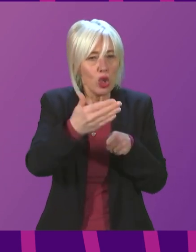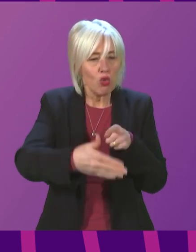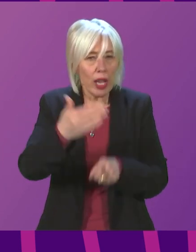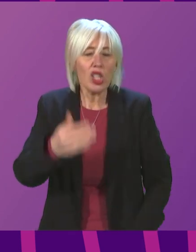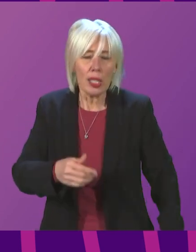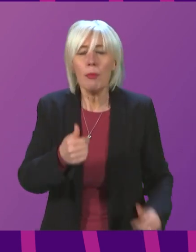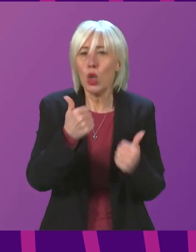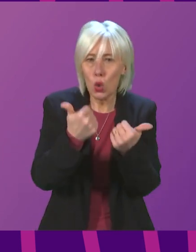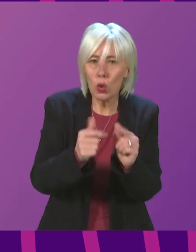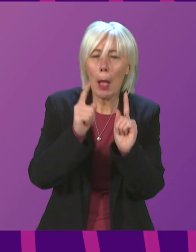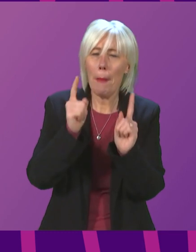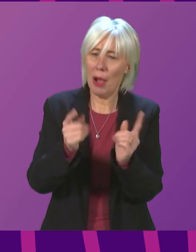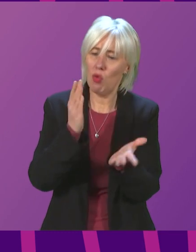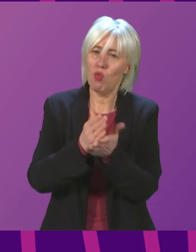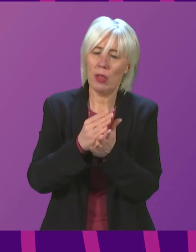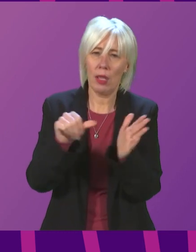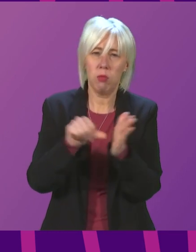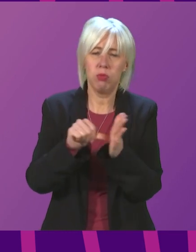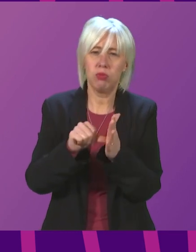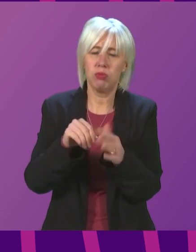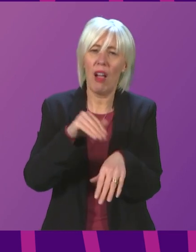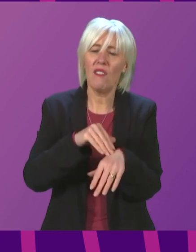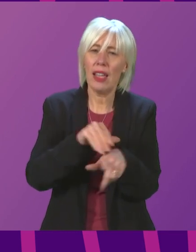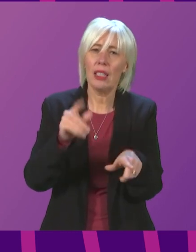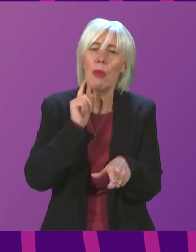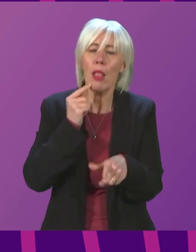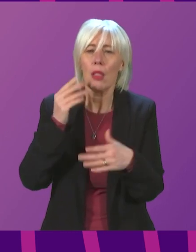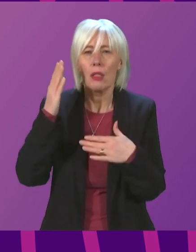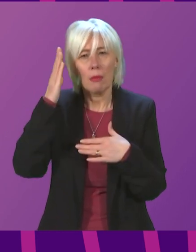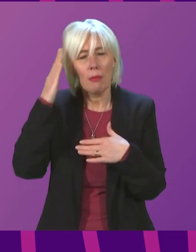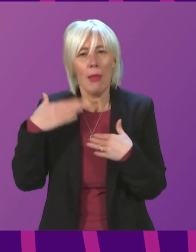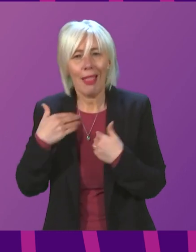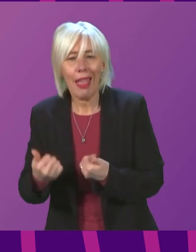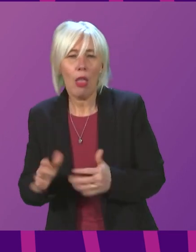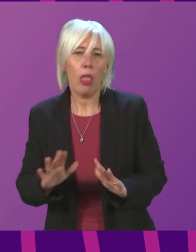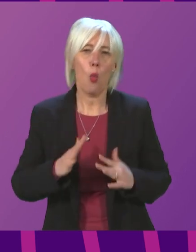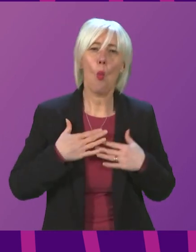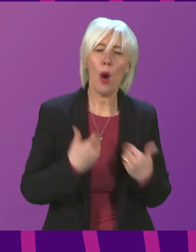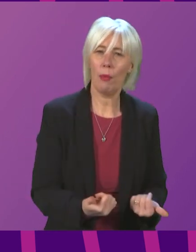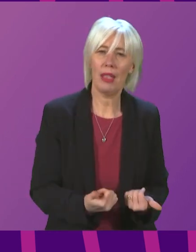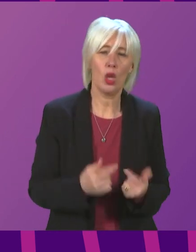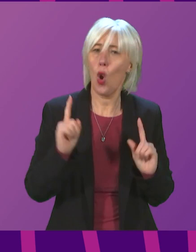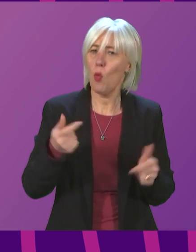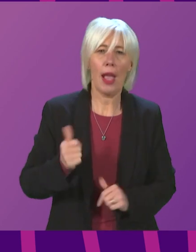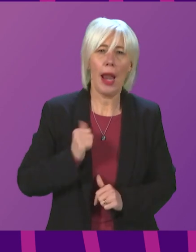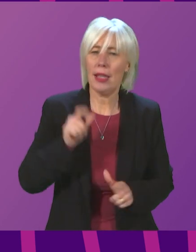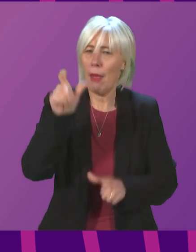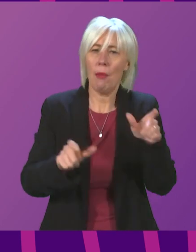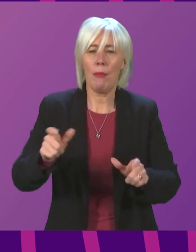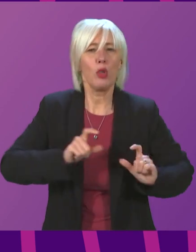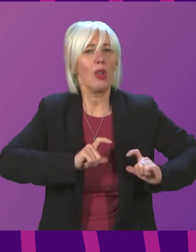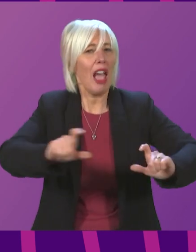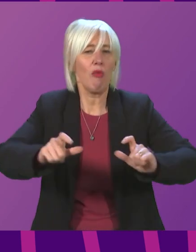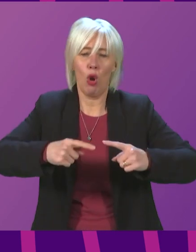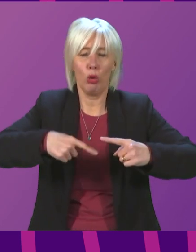detrimental impact on people's mental health and well-being, and we cannot expect people to live their lives like that indefinitely. Firstly,